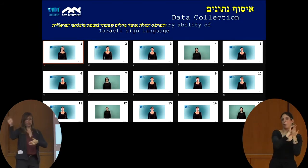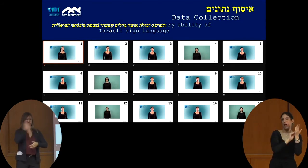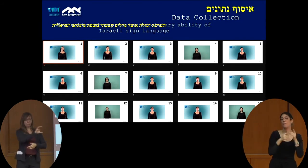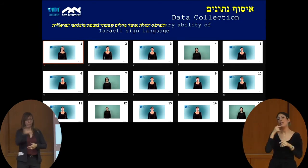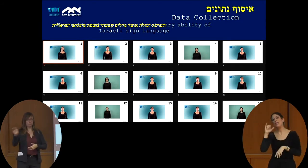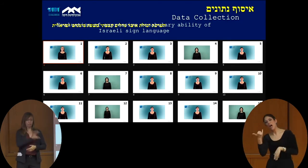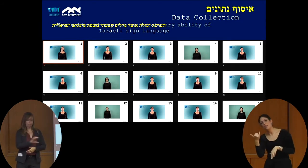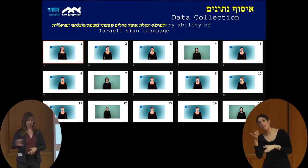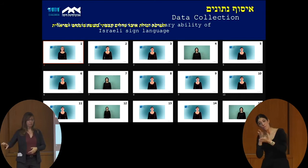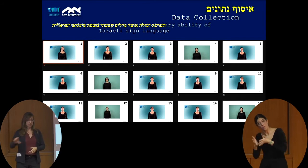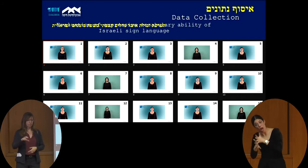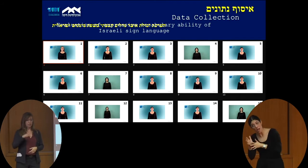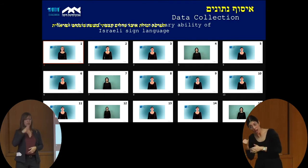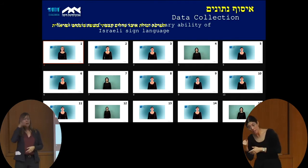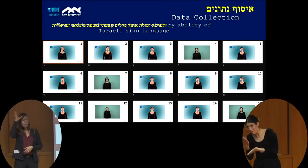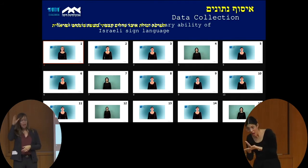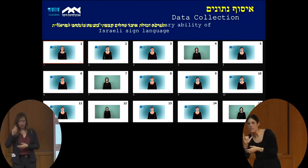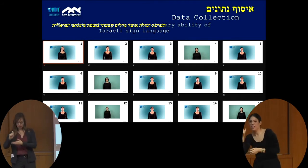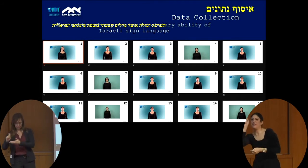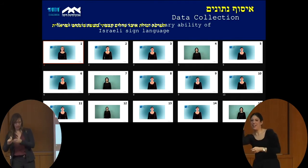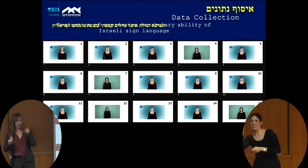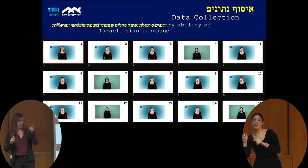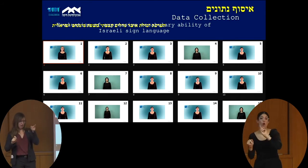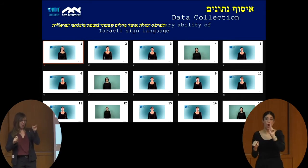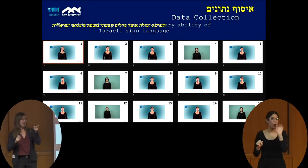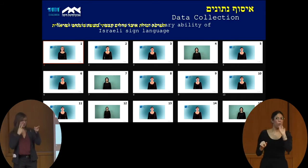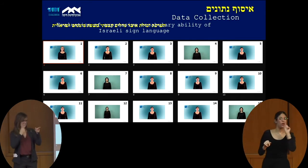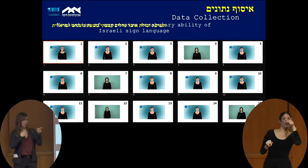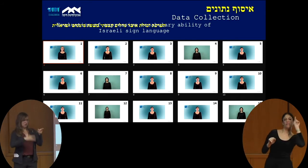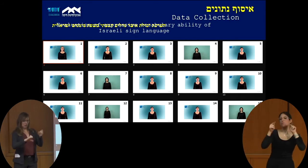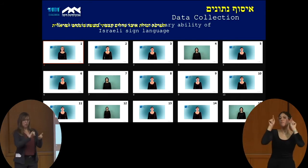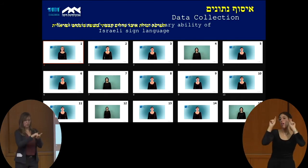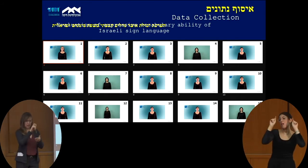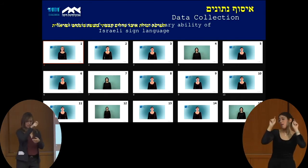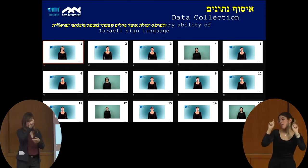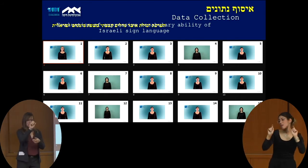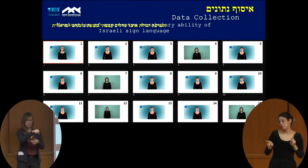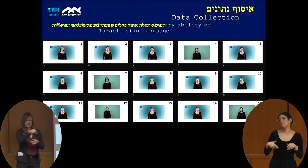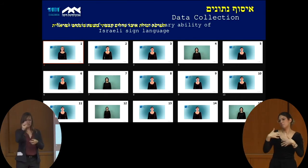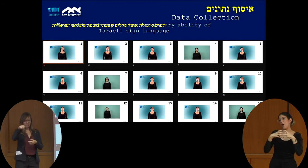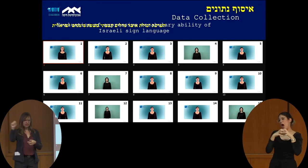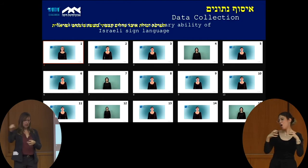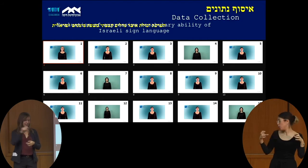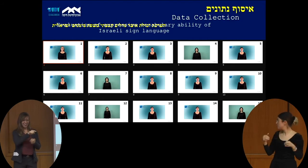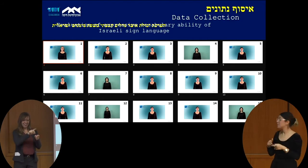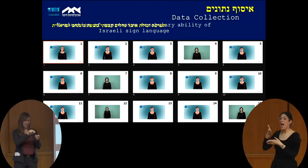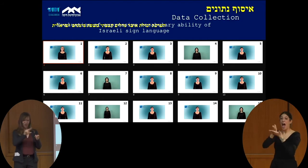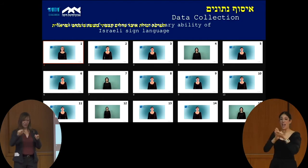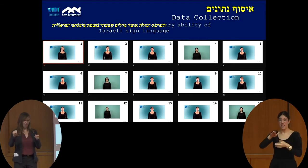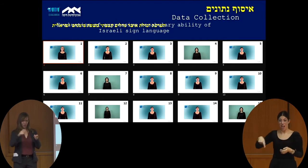So, parents fill it out, if the child is producing this sign, they take yes, if they're not, they're taking no, it's a very